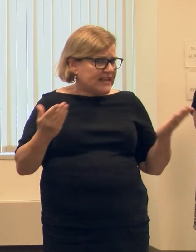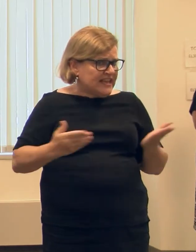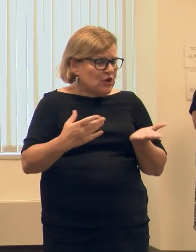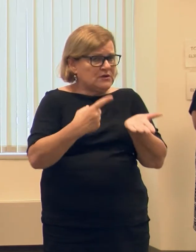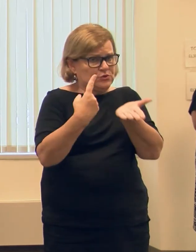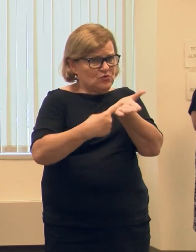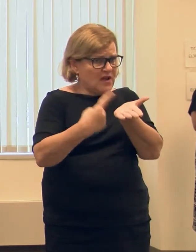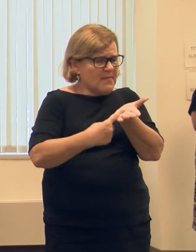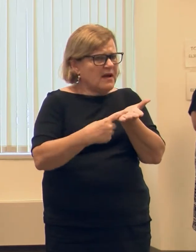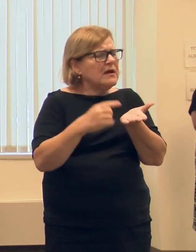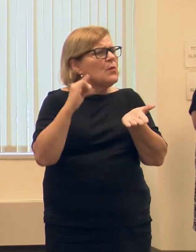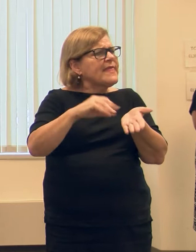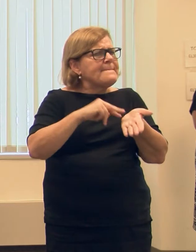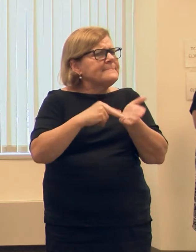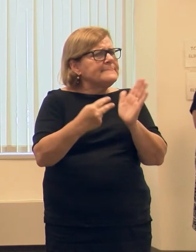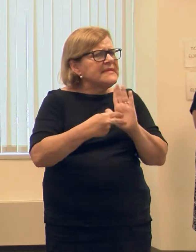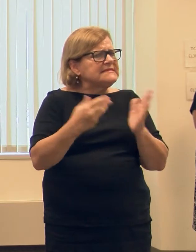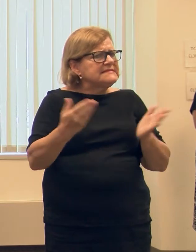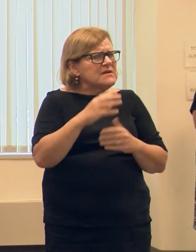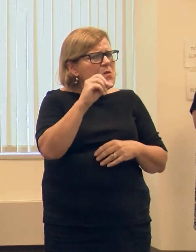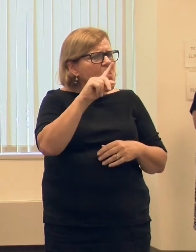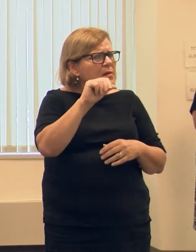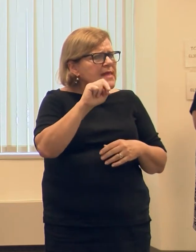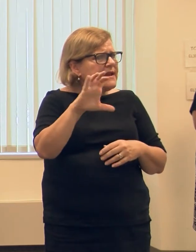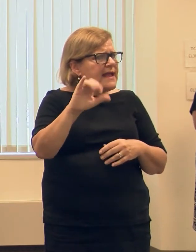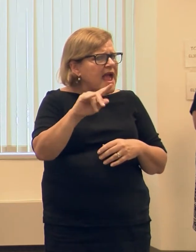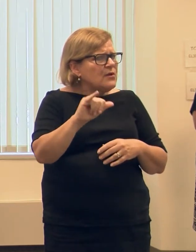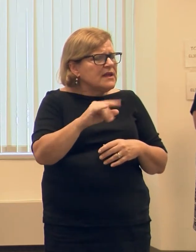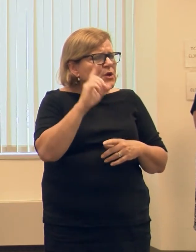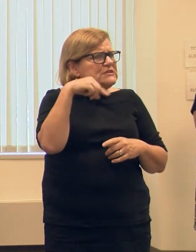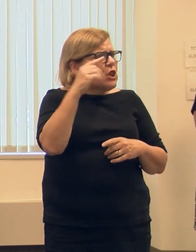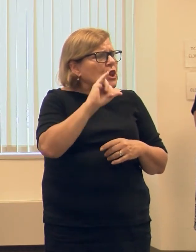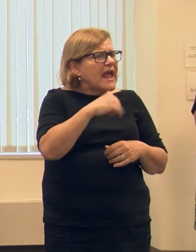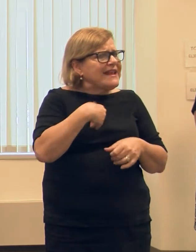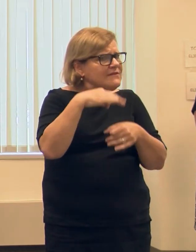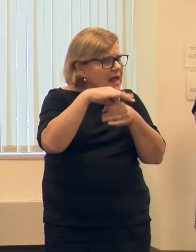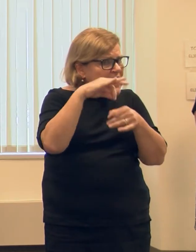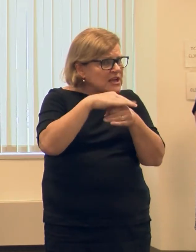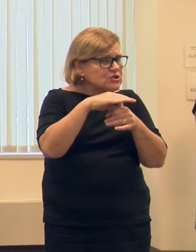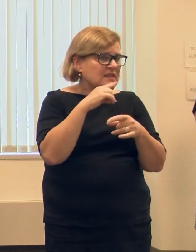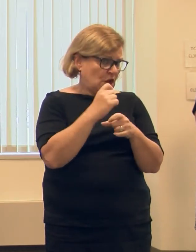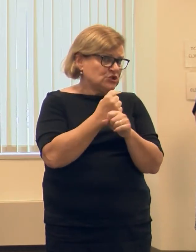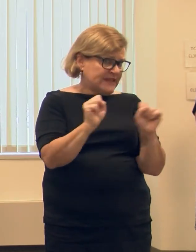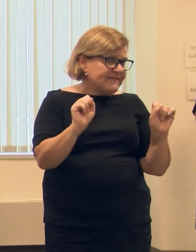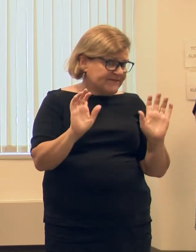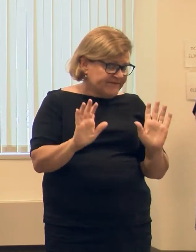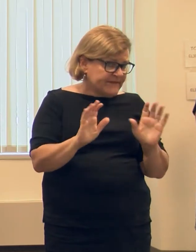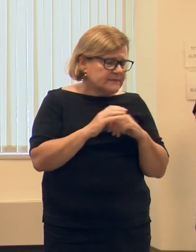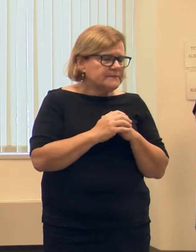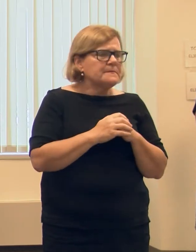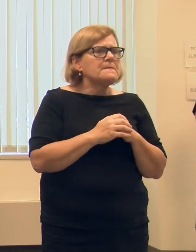about just what this means in Oakland County. What does it look like to have elections that are safe and secure?